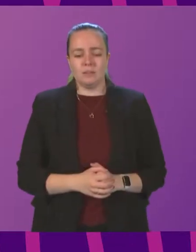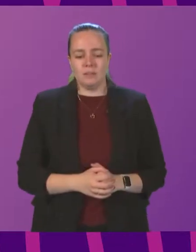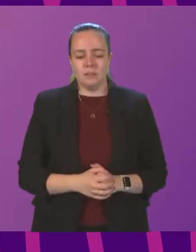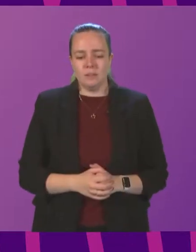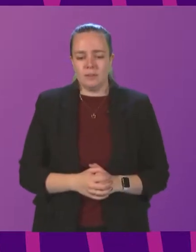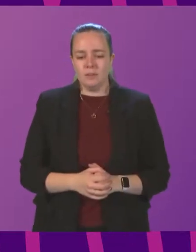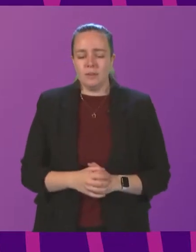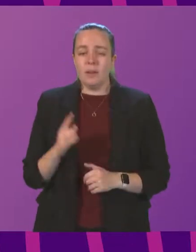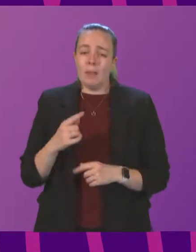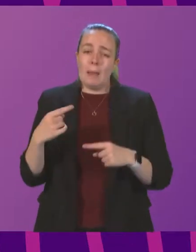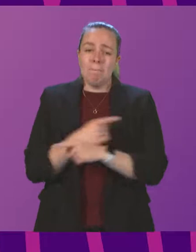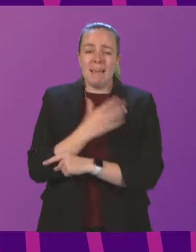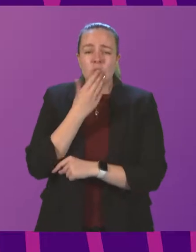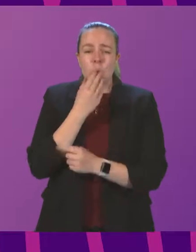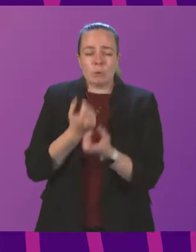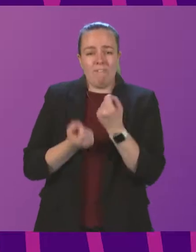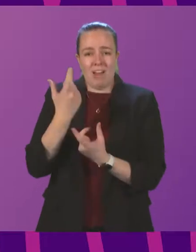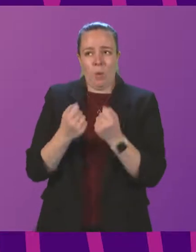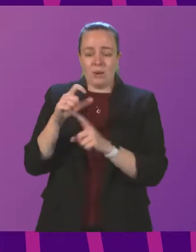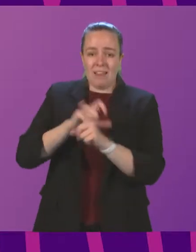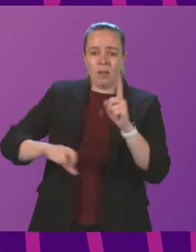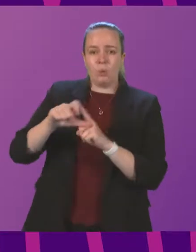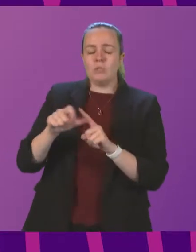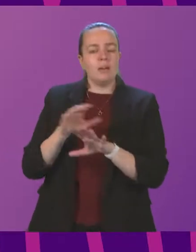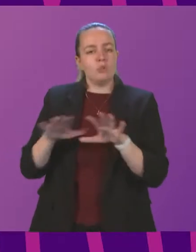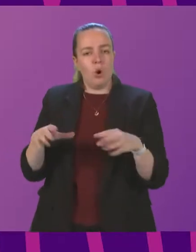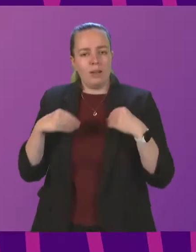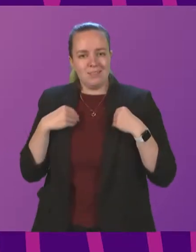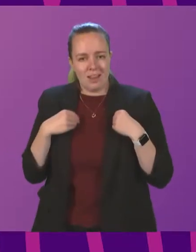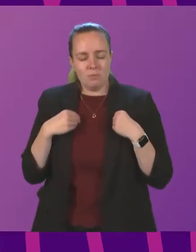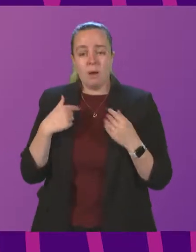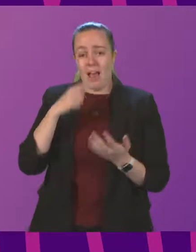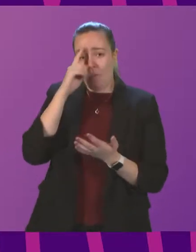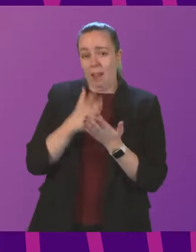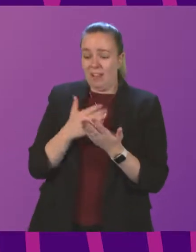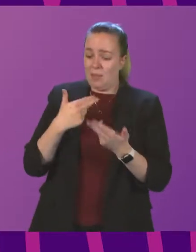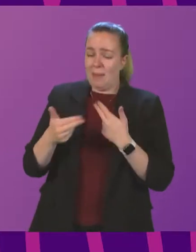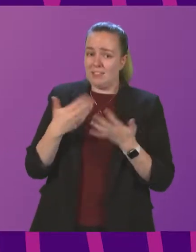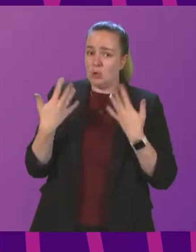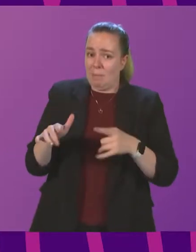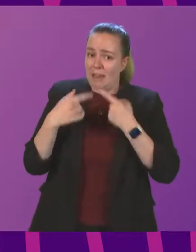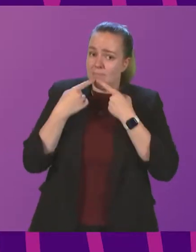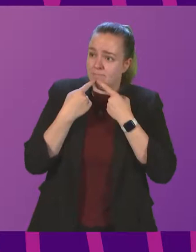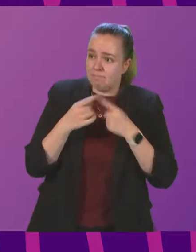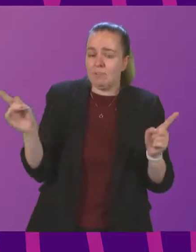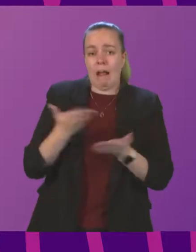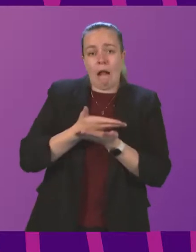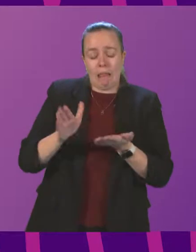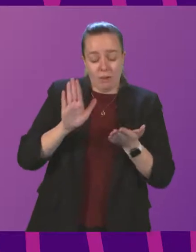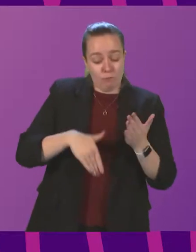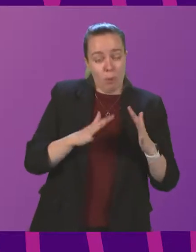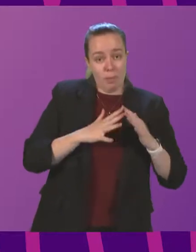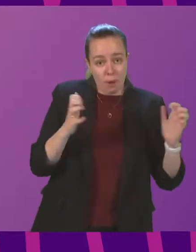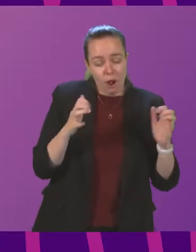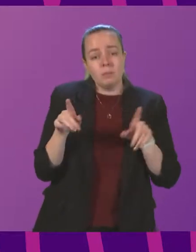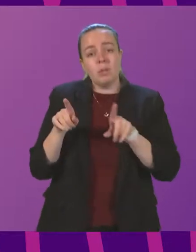misuse of fireworks in our communities is not acceptable. And I believe that message has been sent out very clearly both from this Parliament